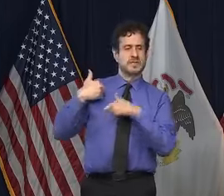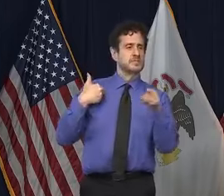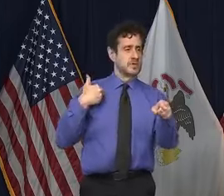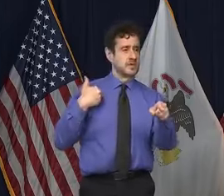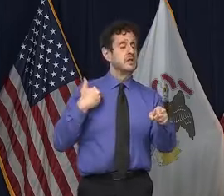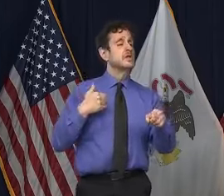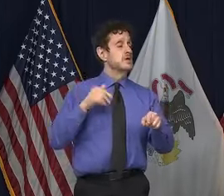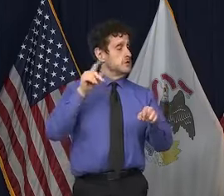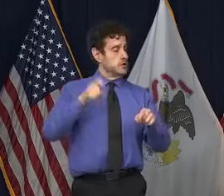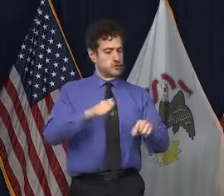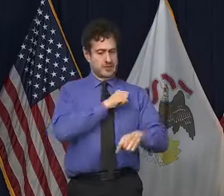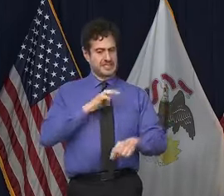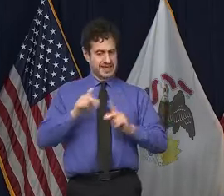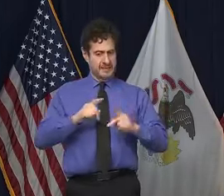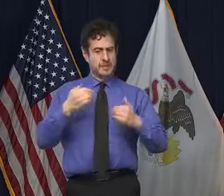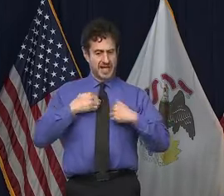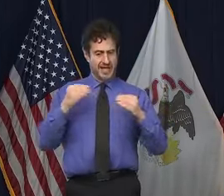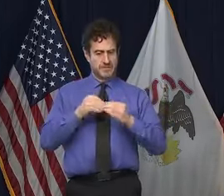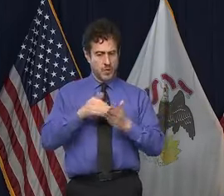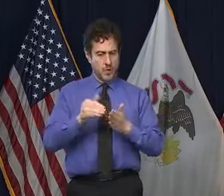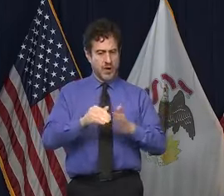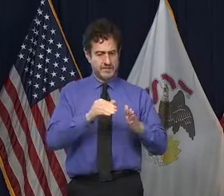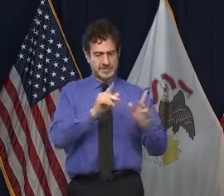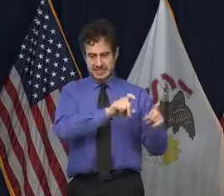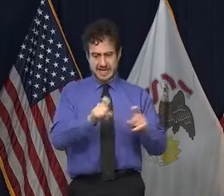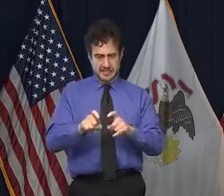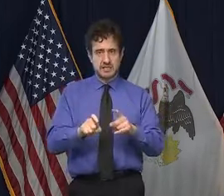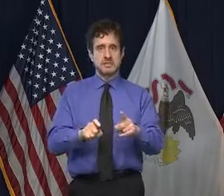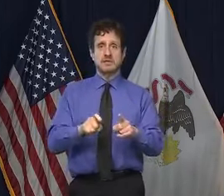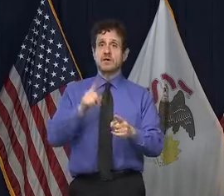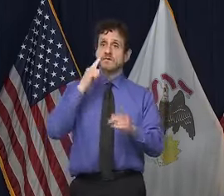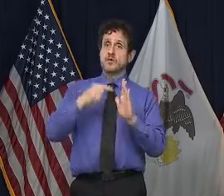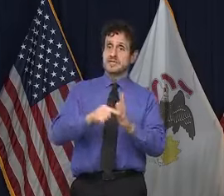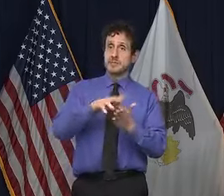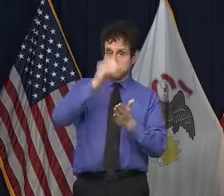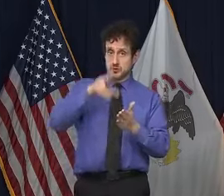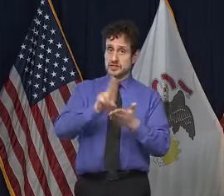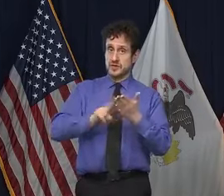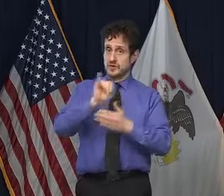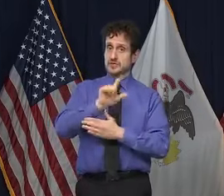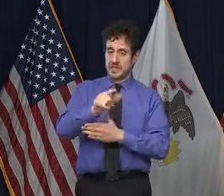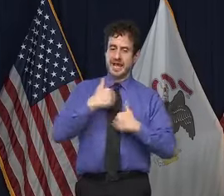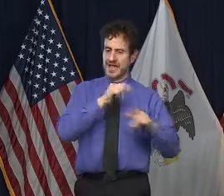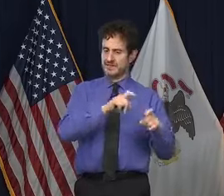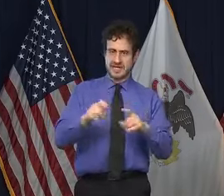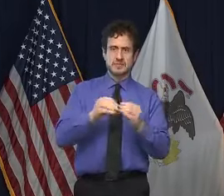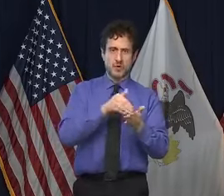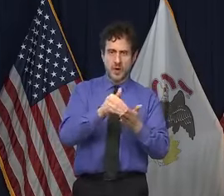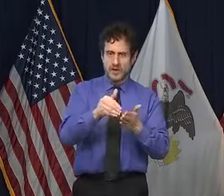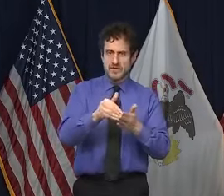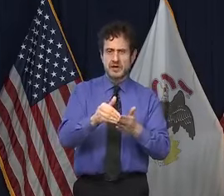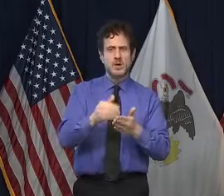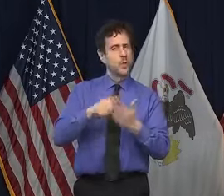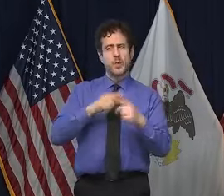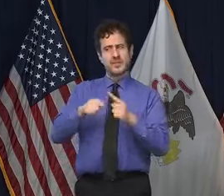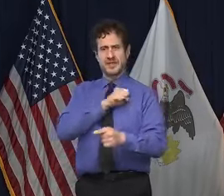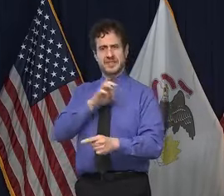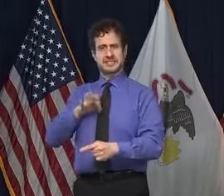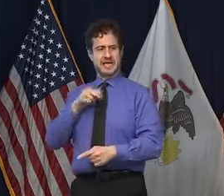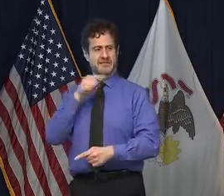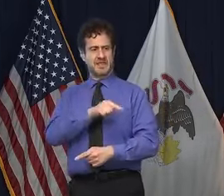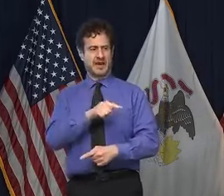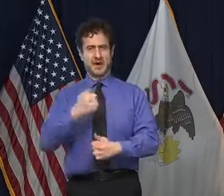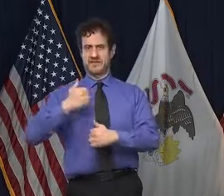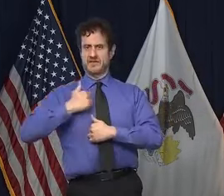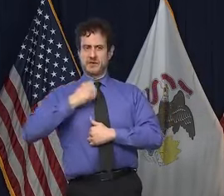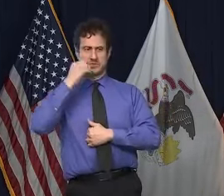tested, staffers, more often? Students at U of I are tested more often. What about a veteran's over? Are they not as important as the students? Oh, of course they are,